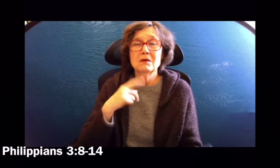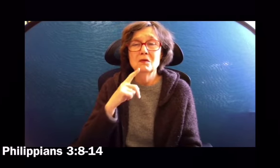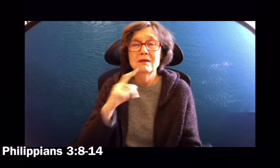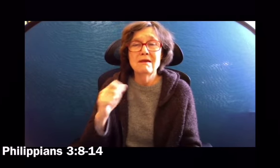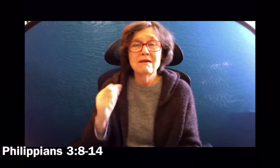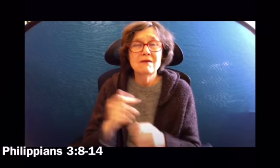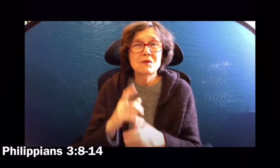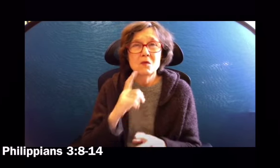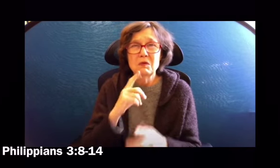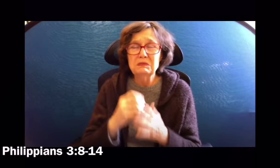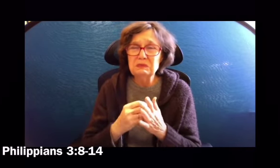in him.